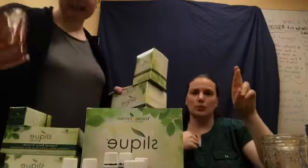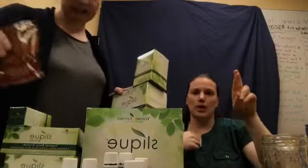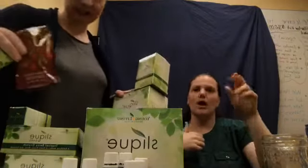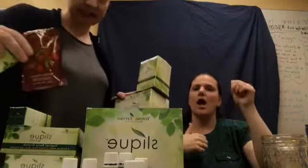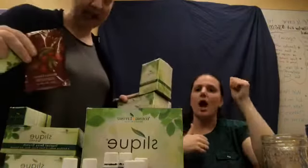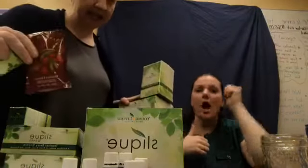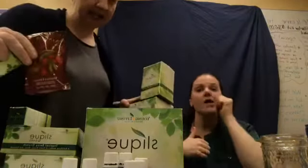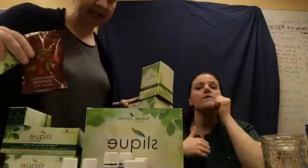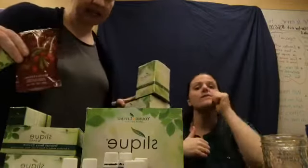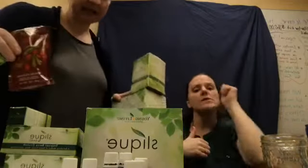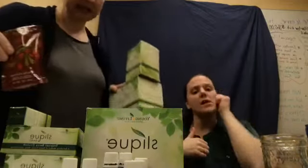single day.